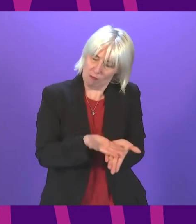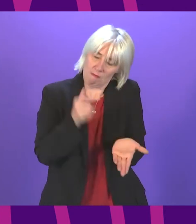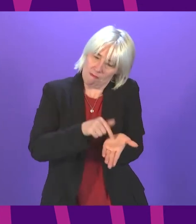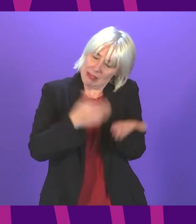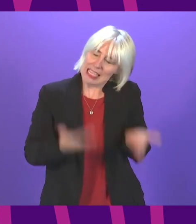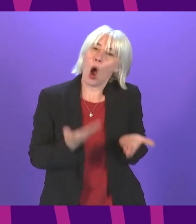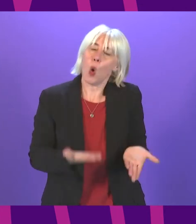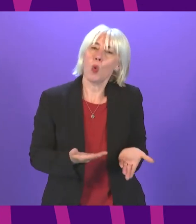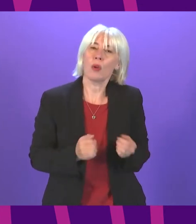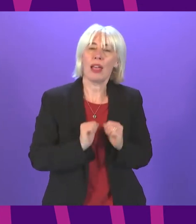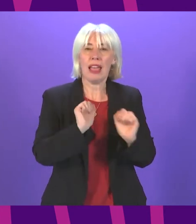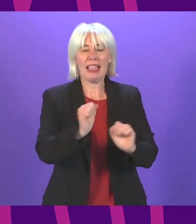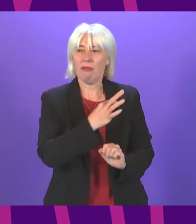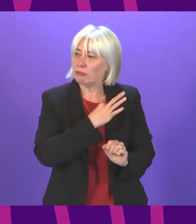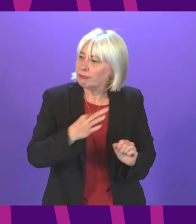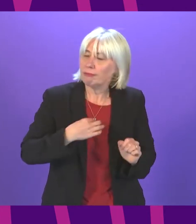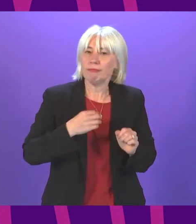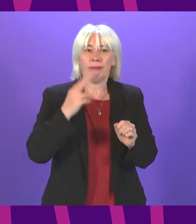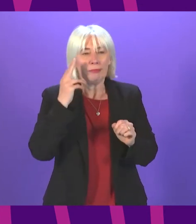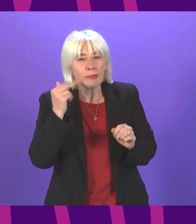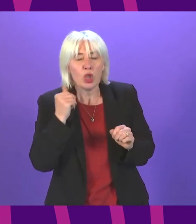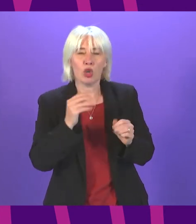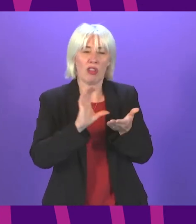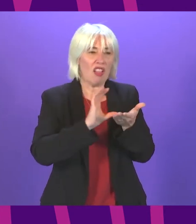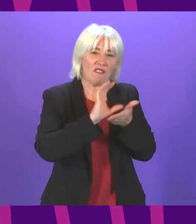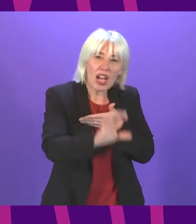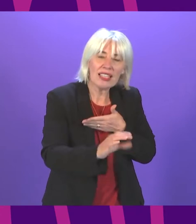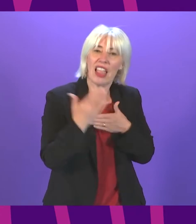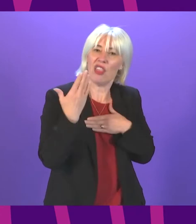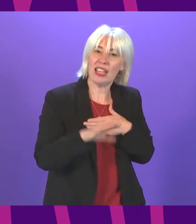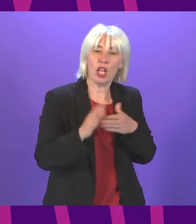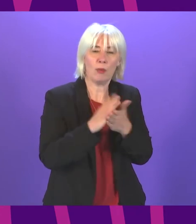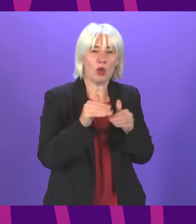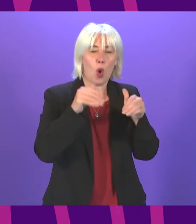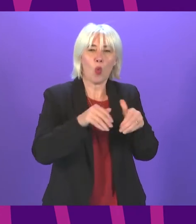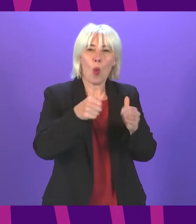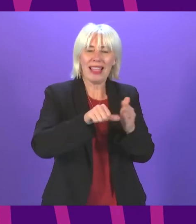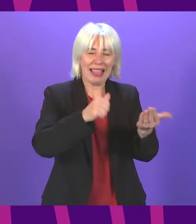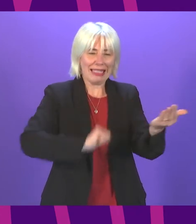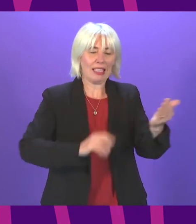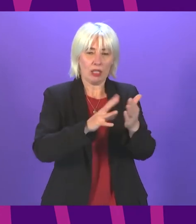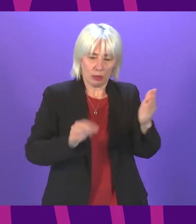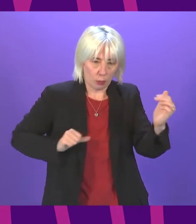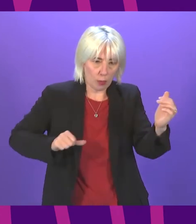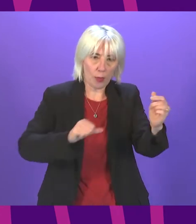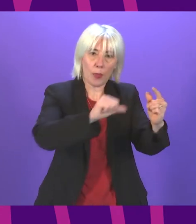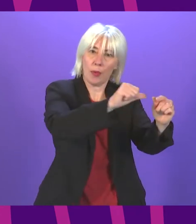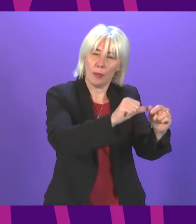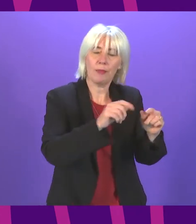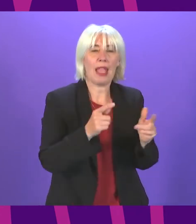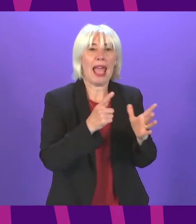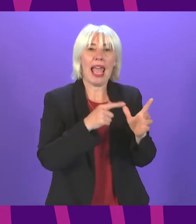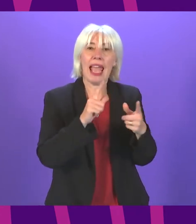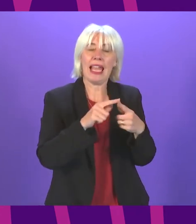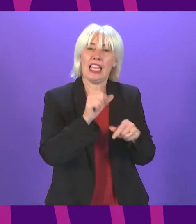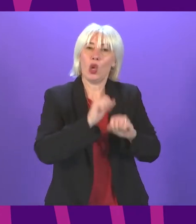Give clinicians and healthcare professionals the funding they need to end the backlog in treatments in hospitals, restore A&E waiting times,